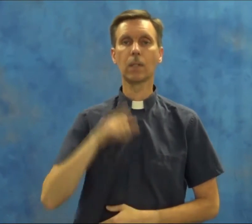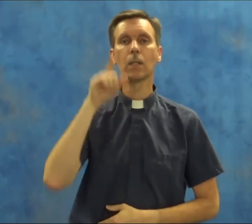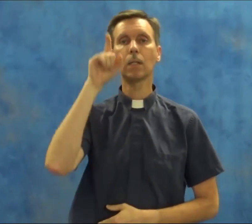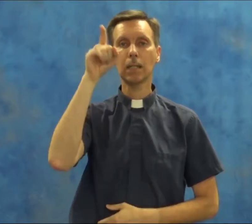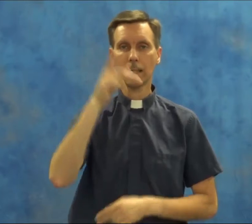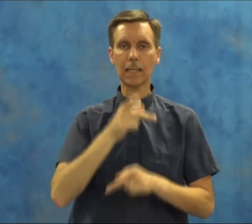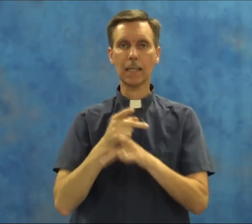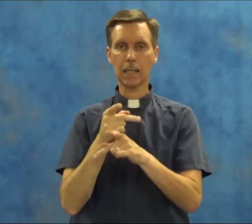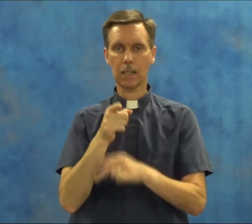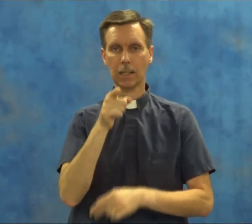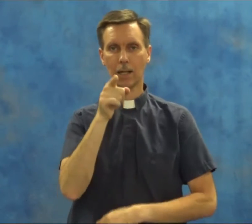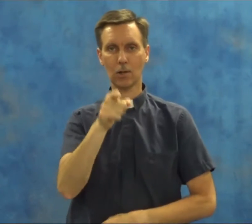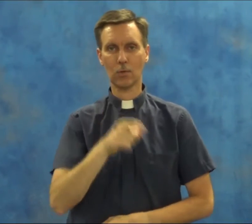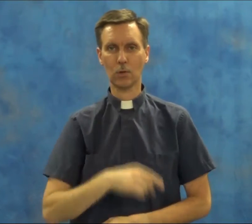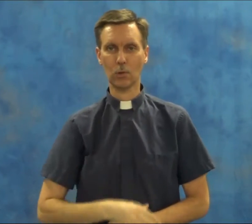He cares for you.